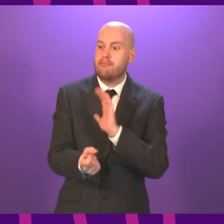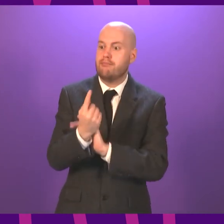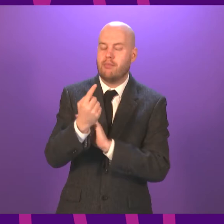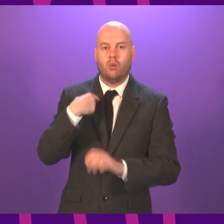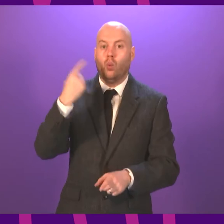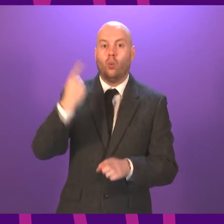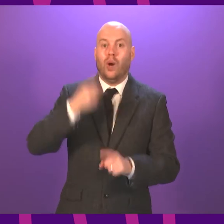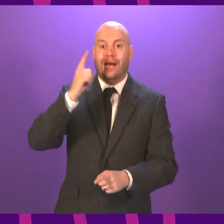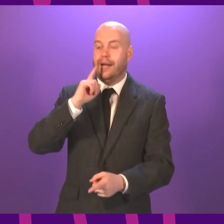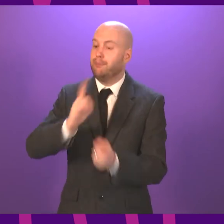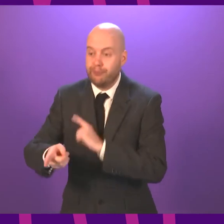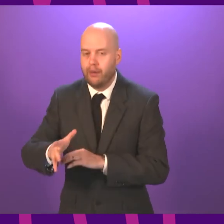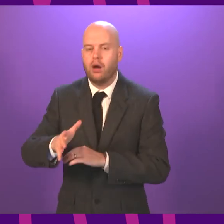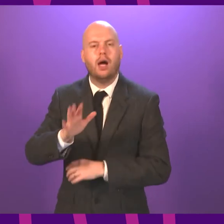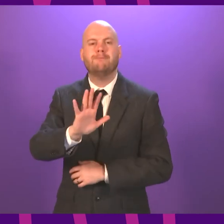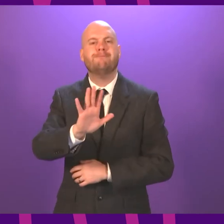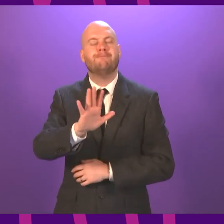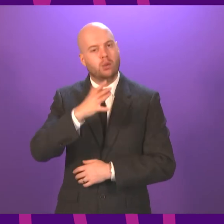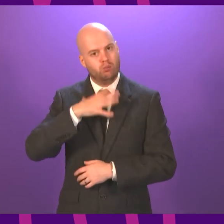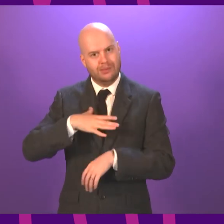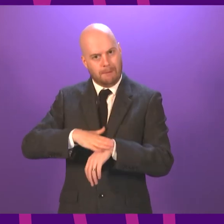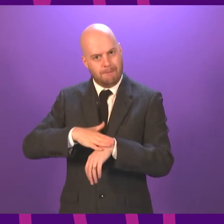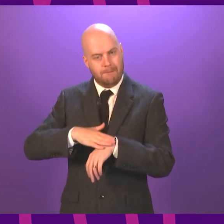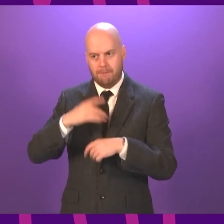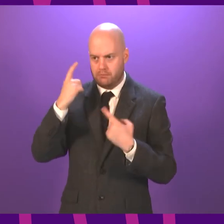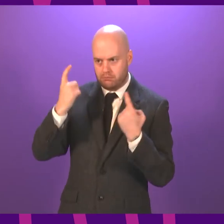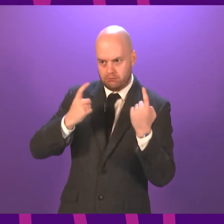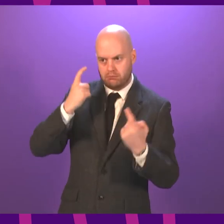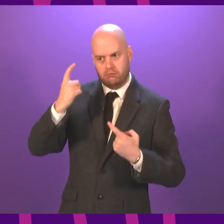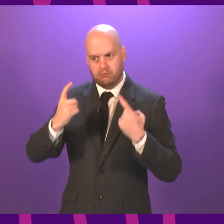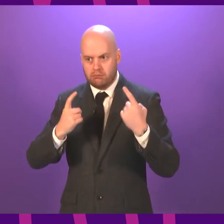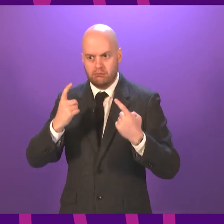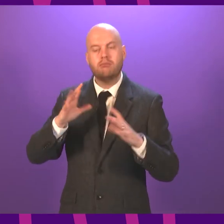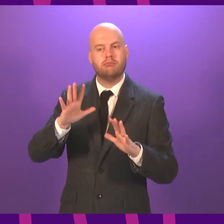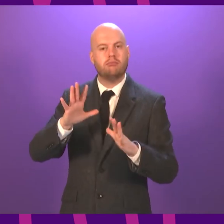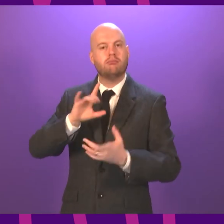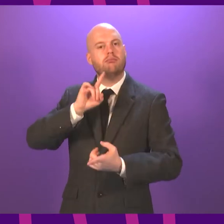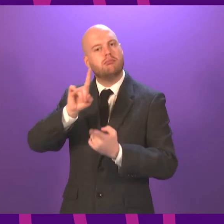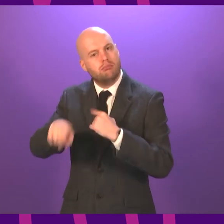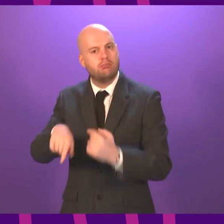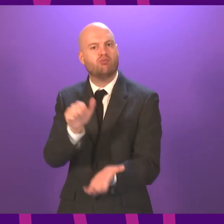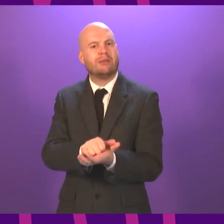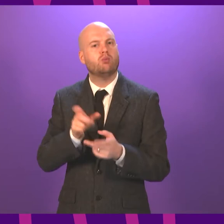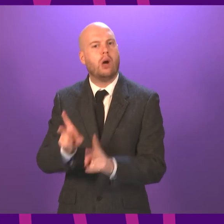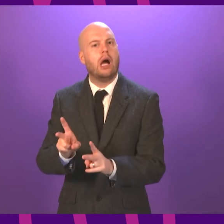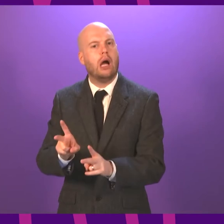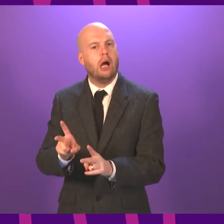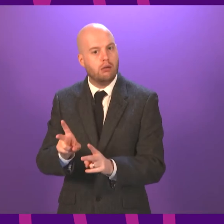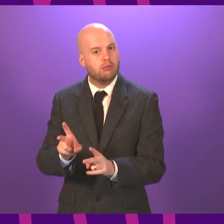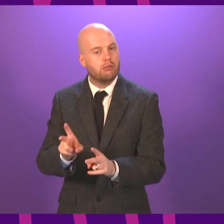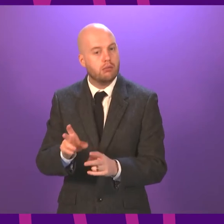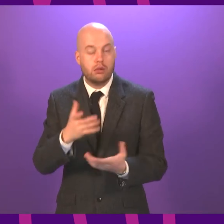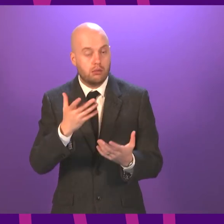just as much as it applies to anyone else. We have sought to learn lessons as we go, as our